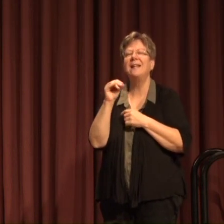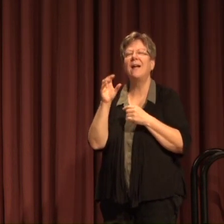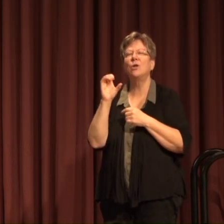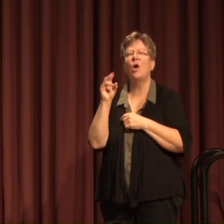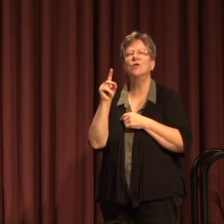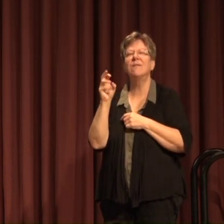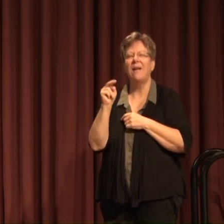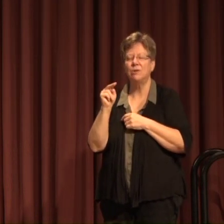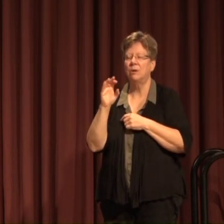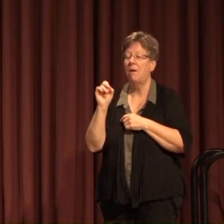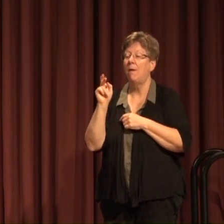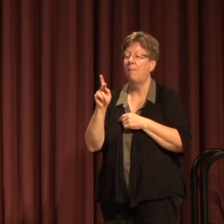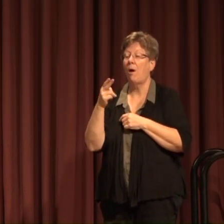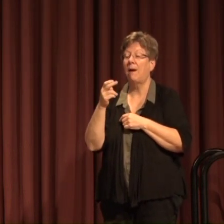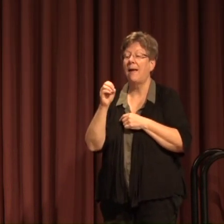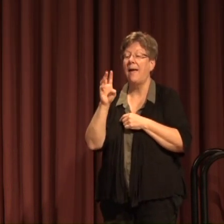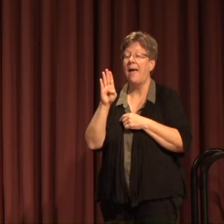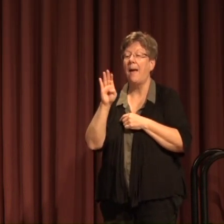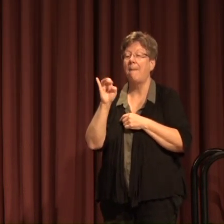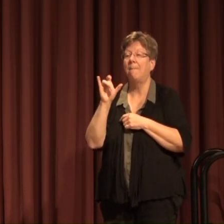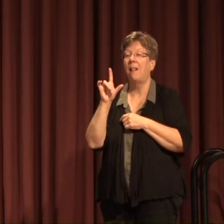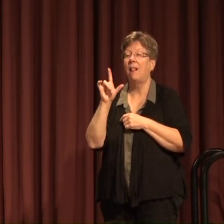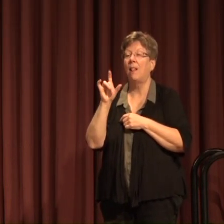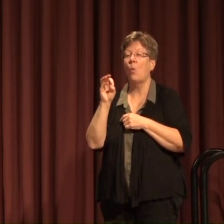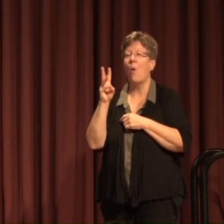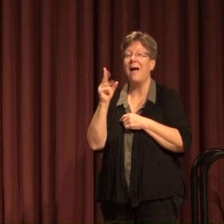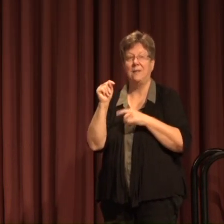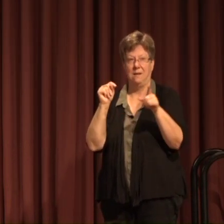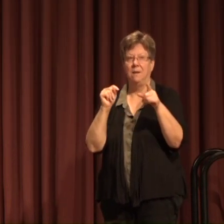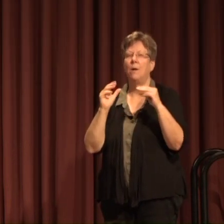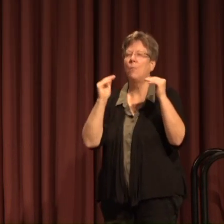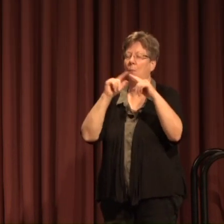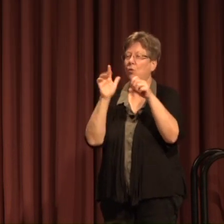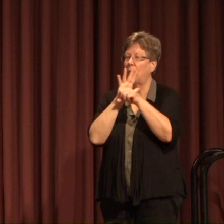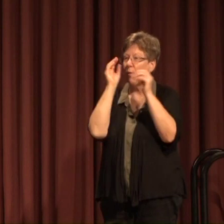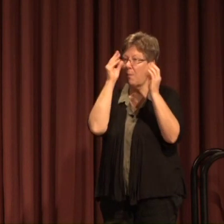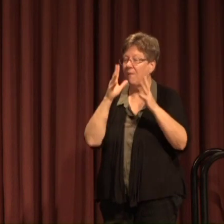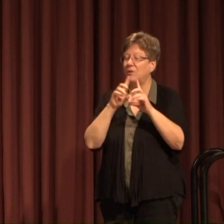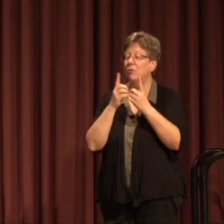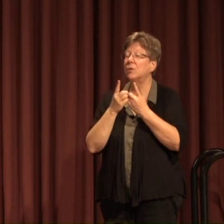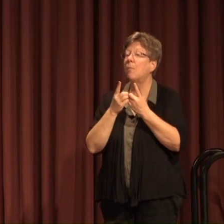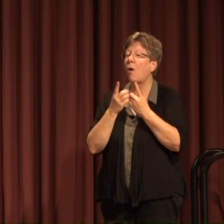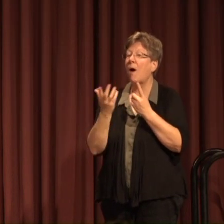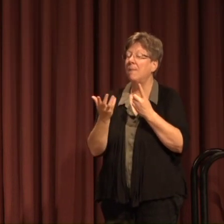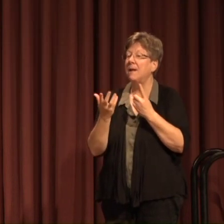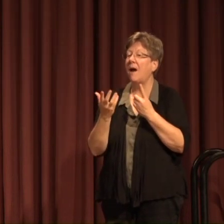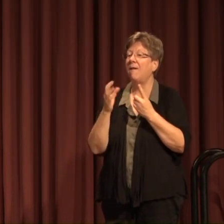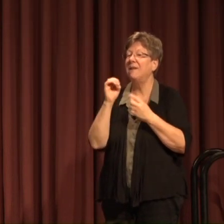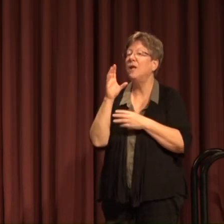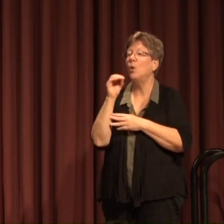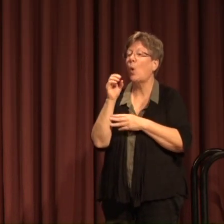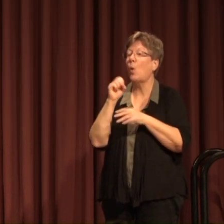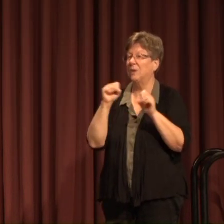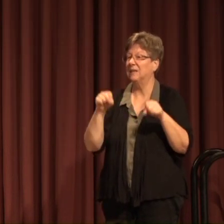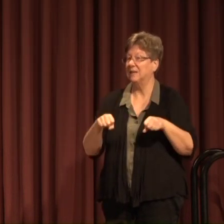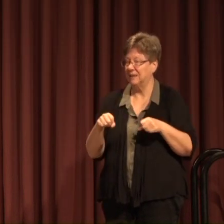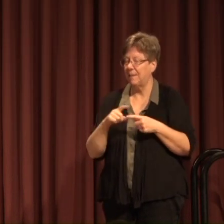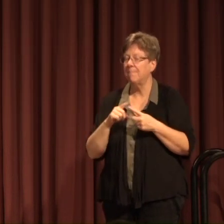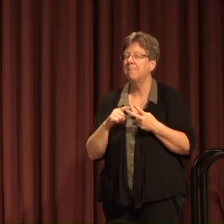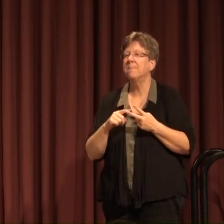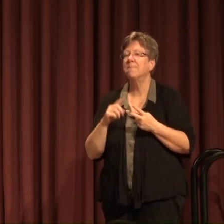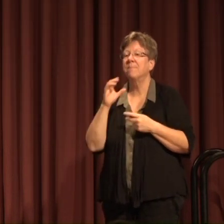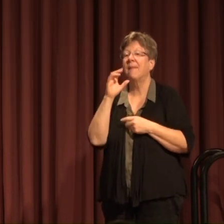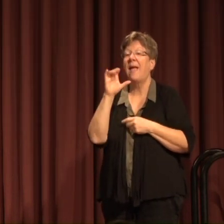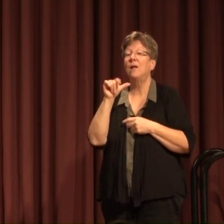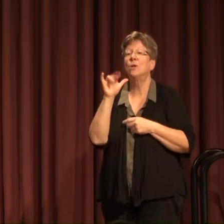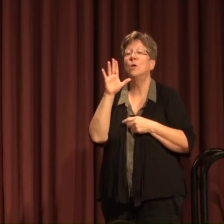Mark Hebelwhite promoted to full professor in the department of ecosystem and conservation sciences